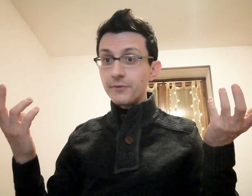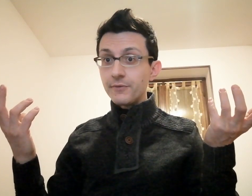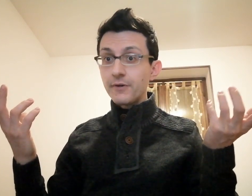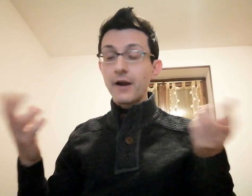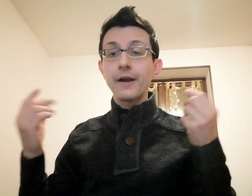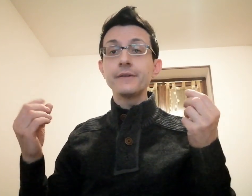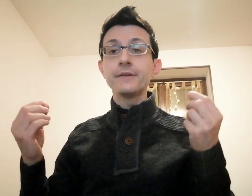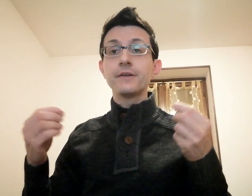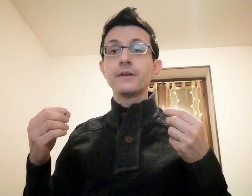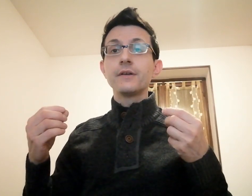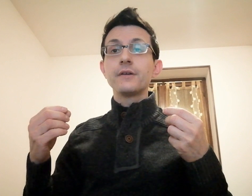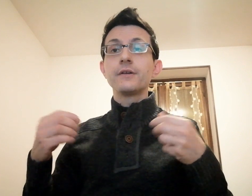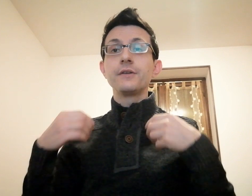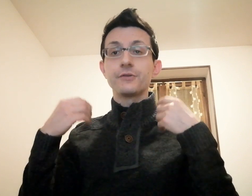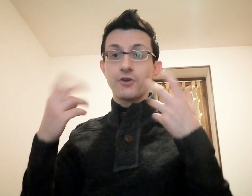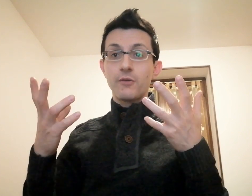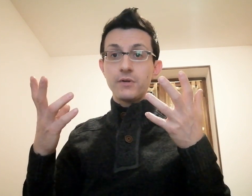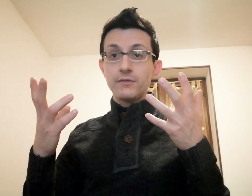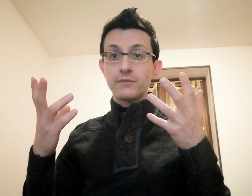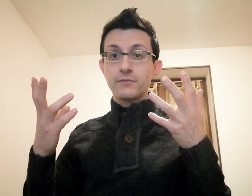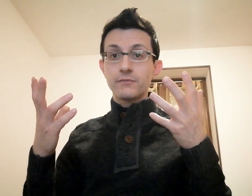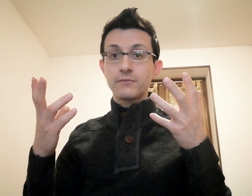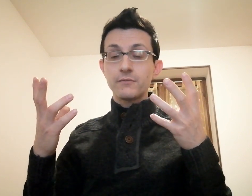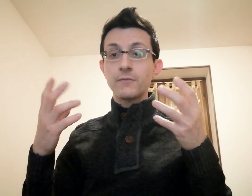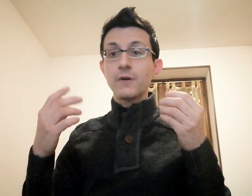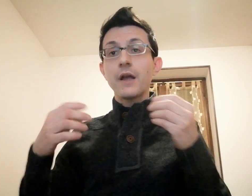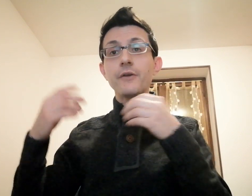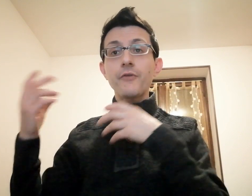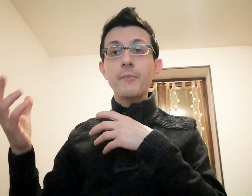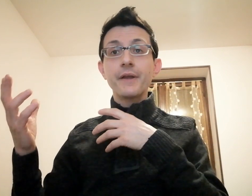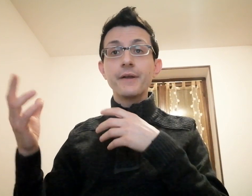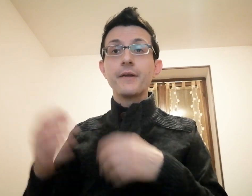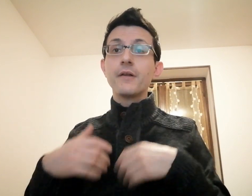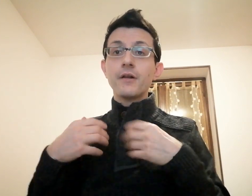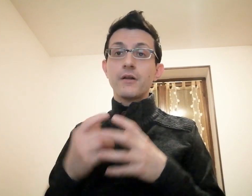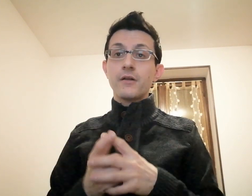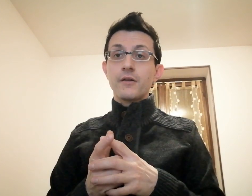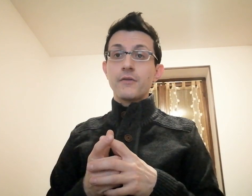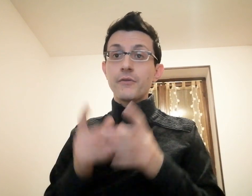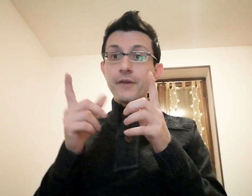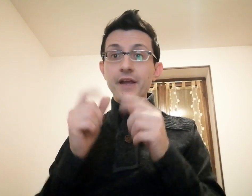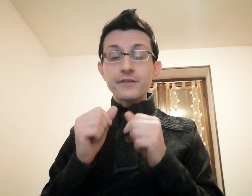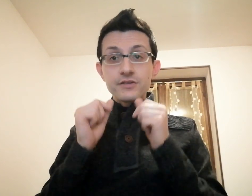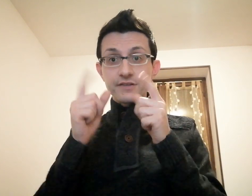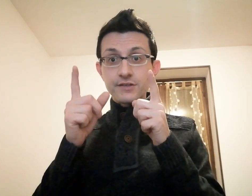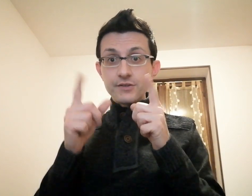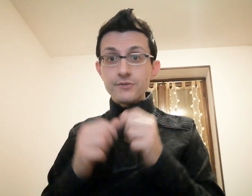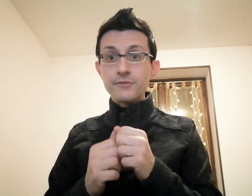and your job and family. Then I suggest to you